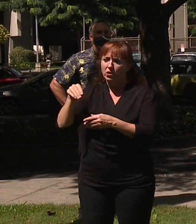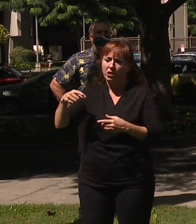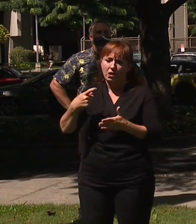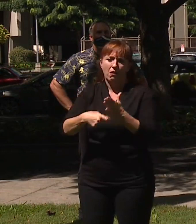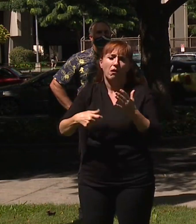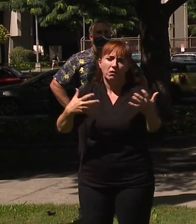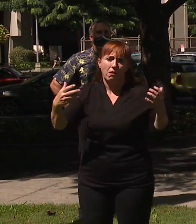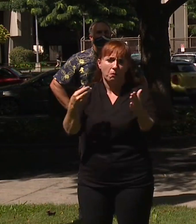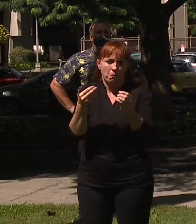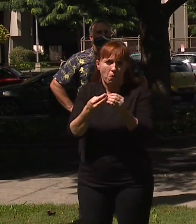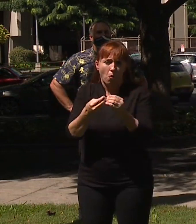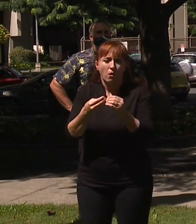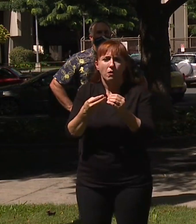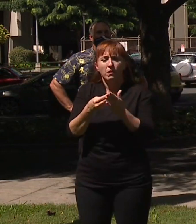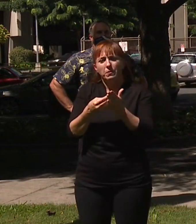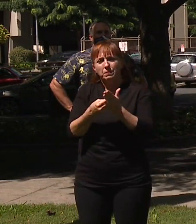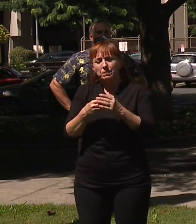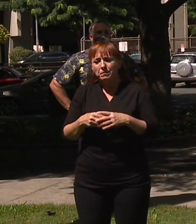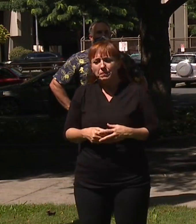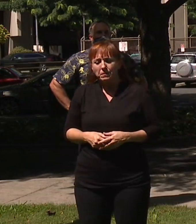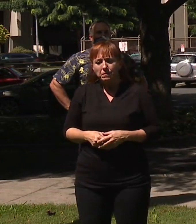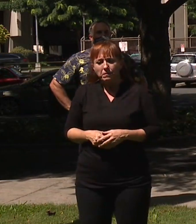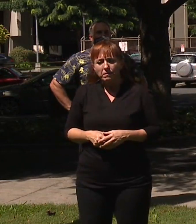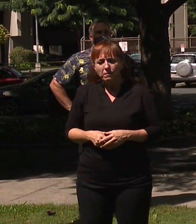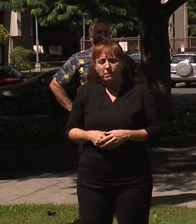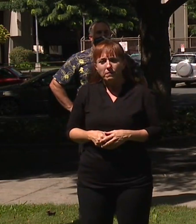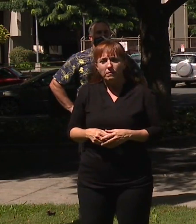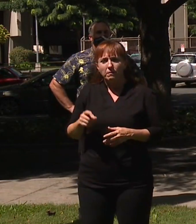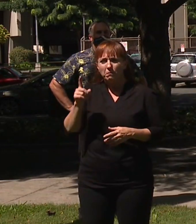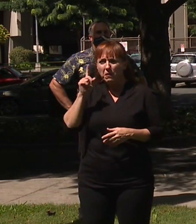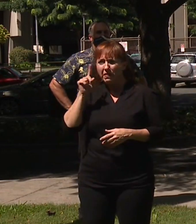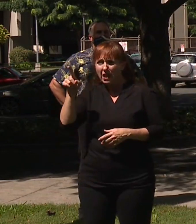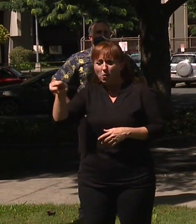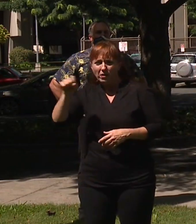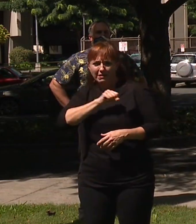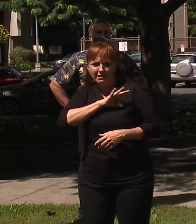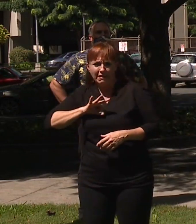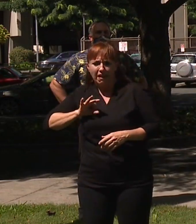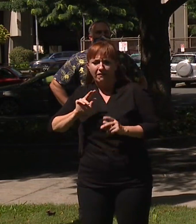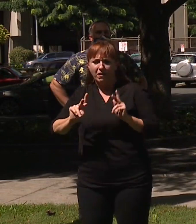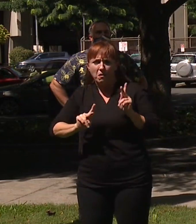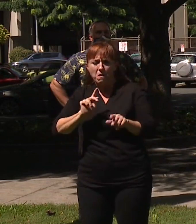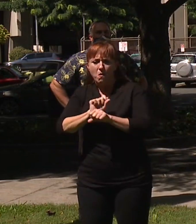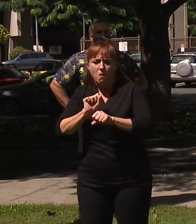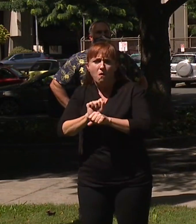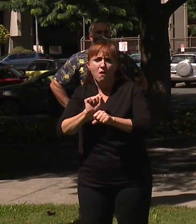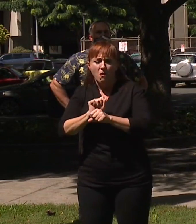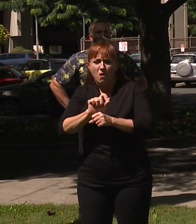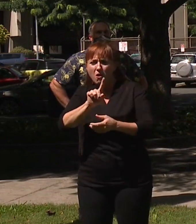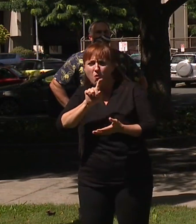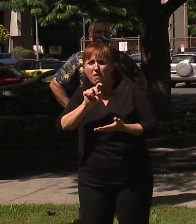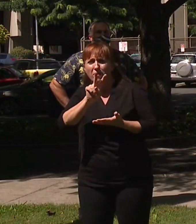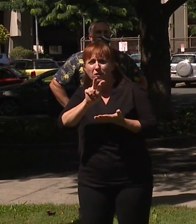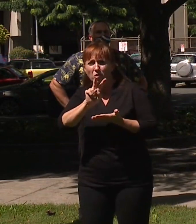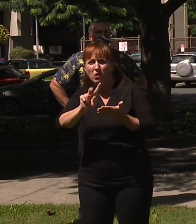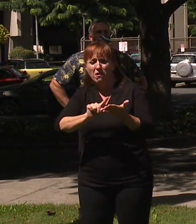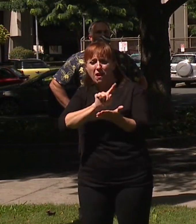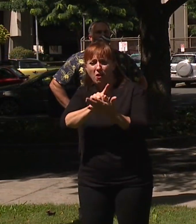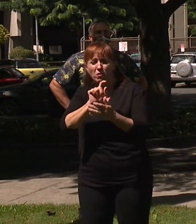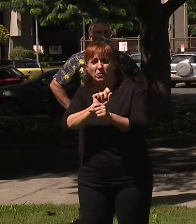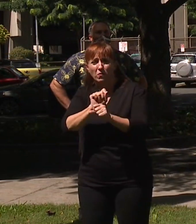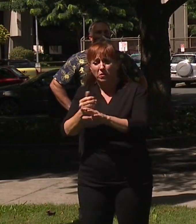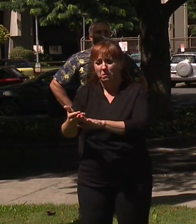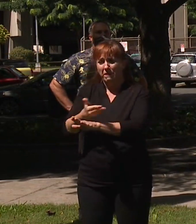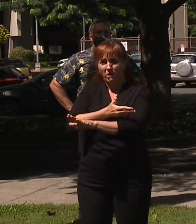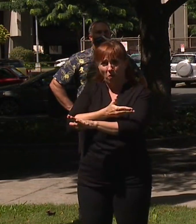safety mechanism for them is we're going to put hundreds of man-hours and people-hours into this effort. There's at least